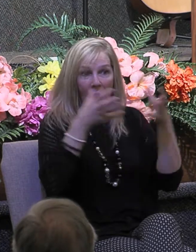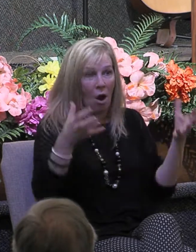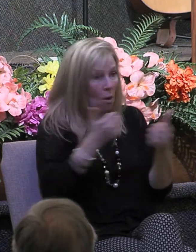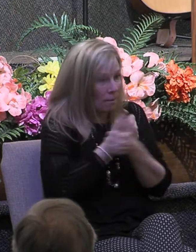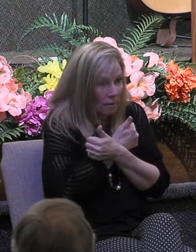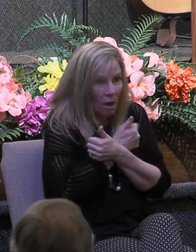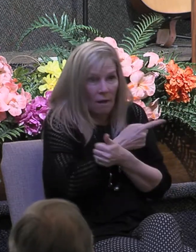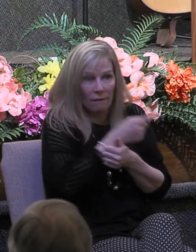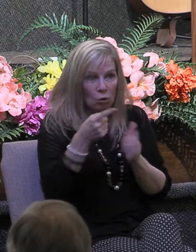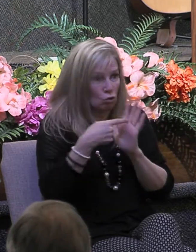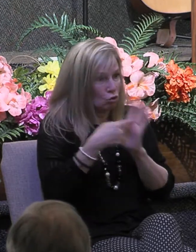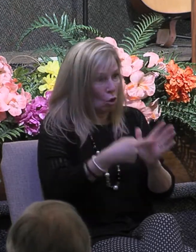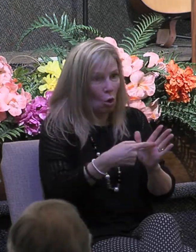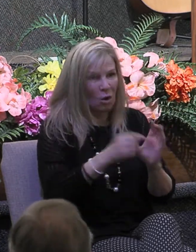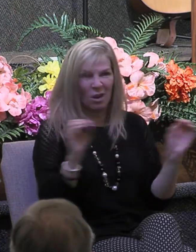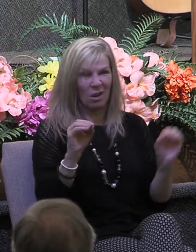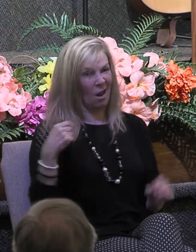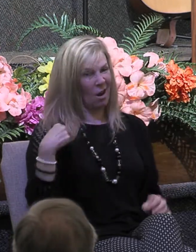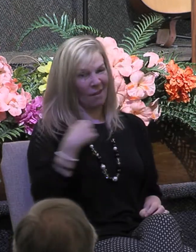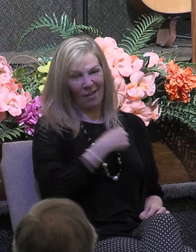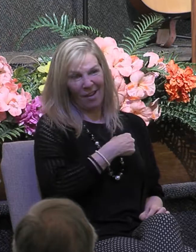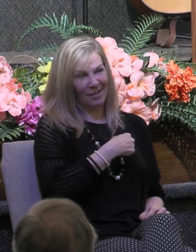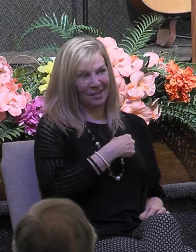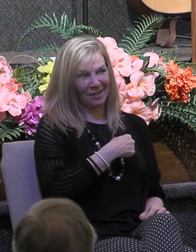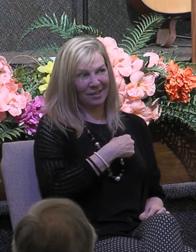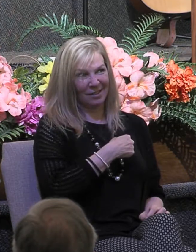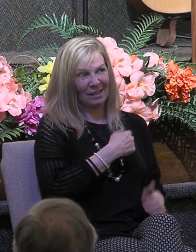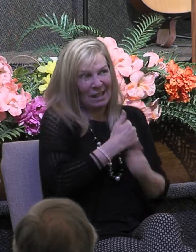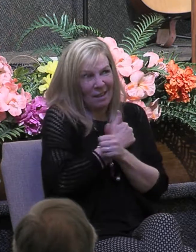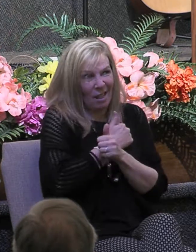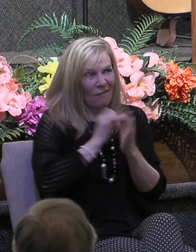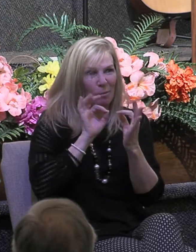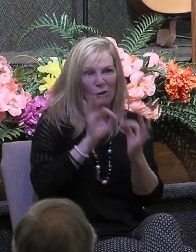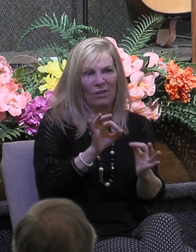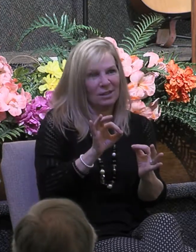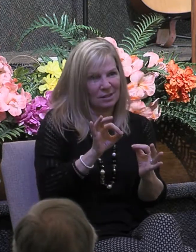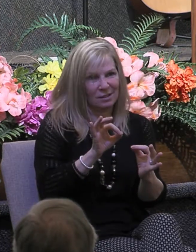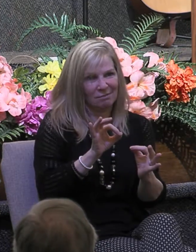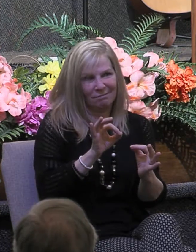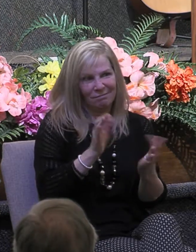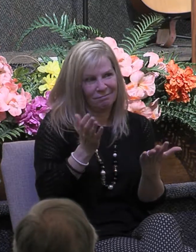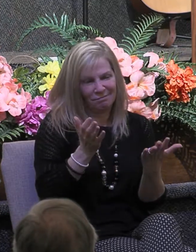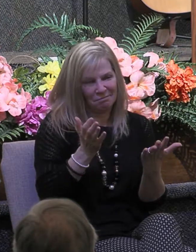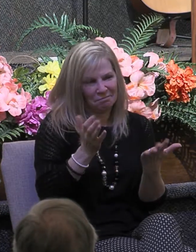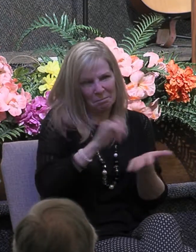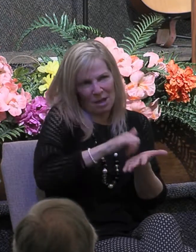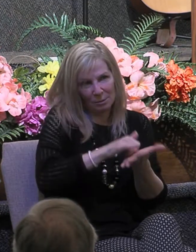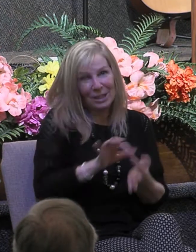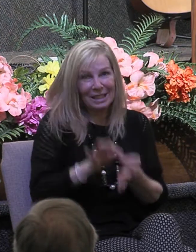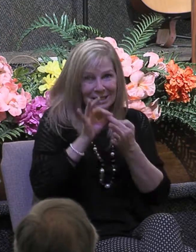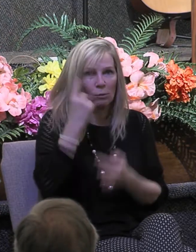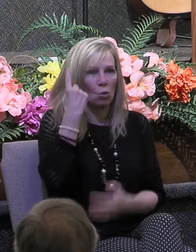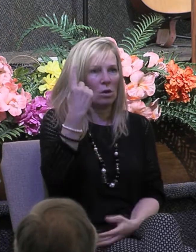none of us has loved perfectly or will love perfectly except one Jesus Christ